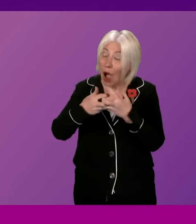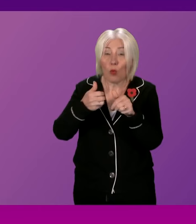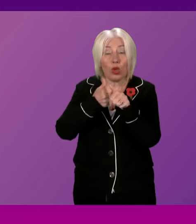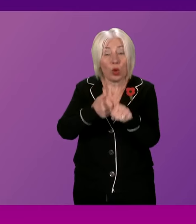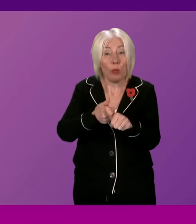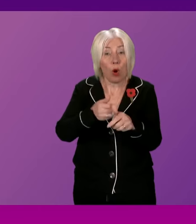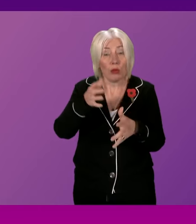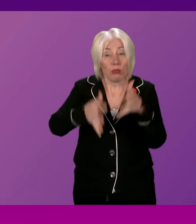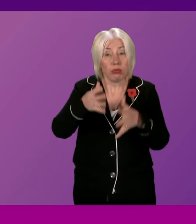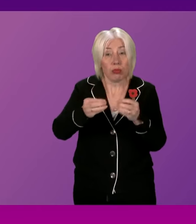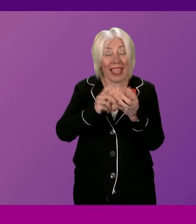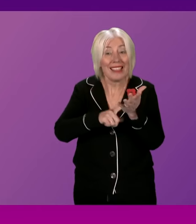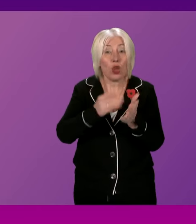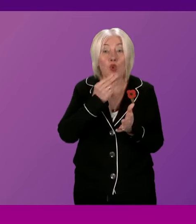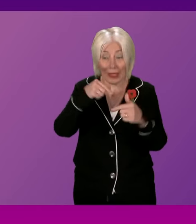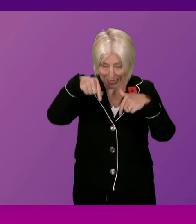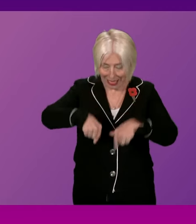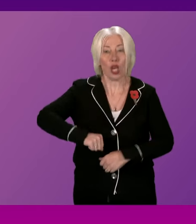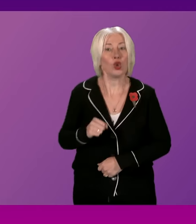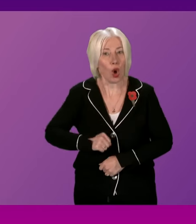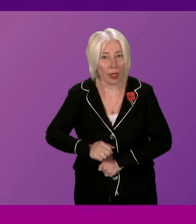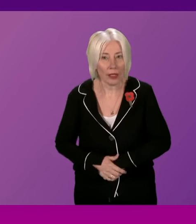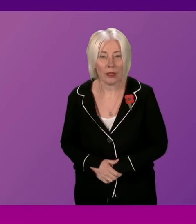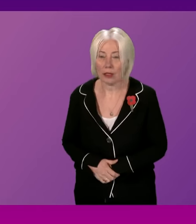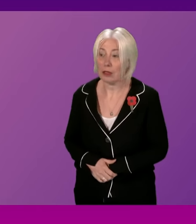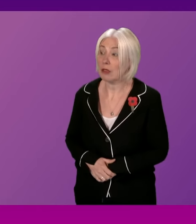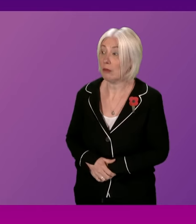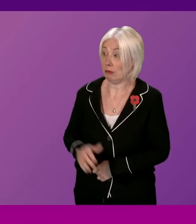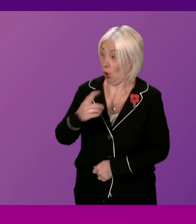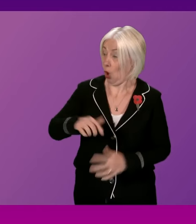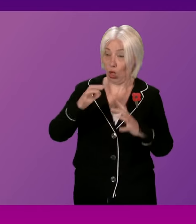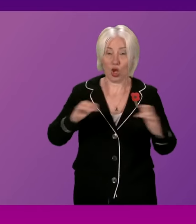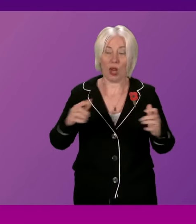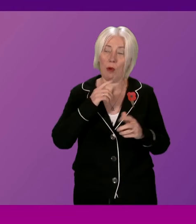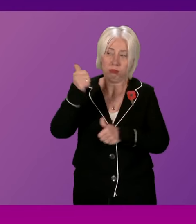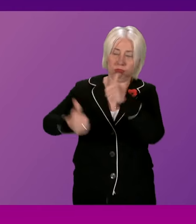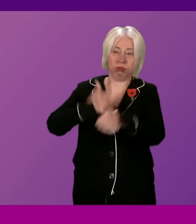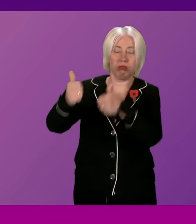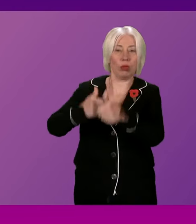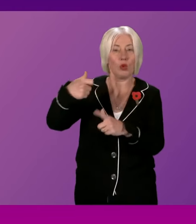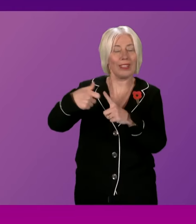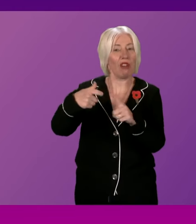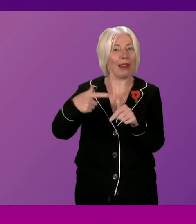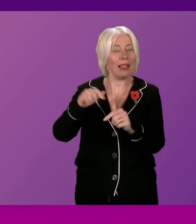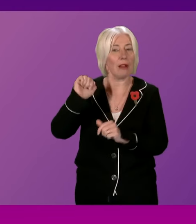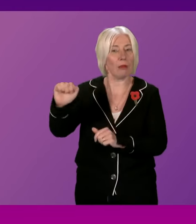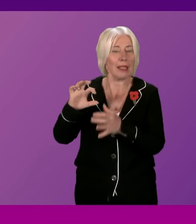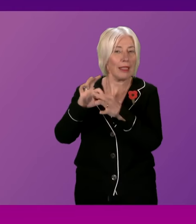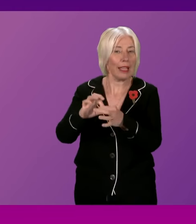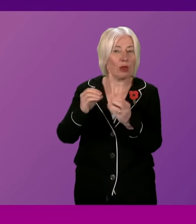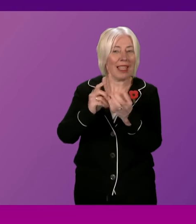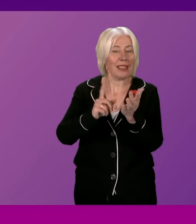Language use in Scotland? First Minister. I think the whole Chamber can recognise the incredible work that Karen Adam has done in relation to British